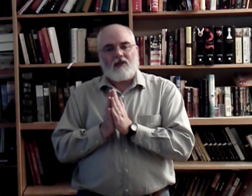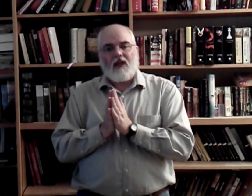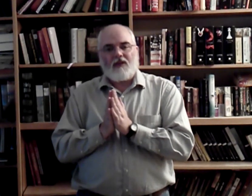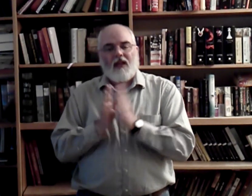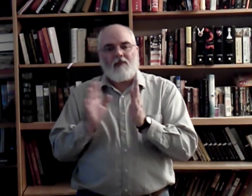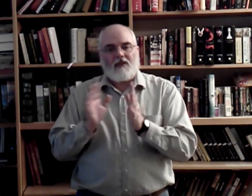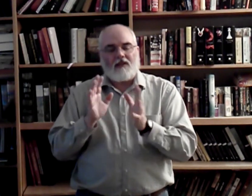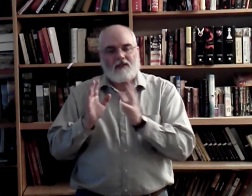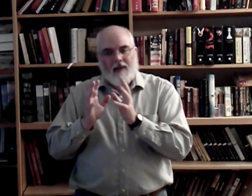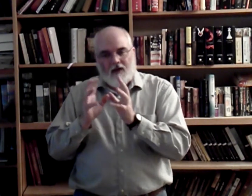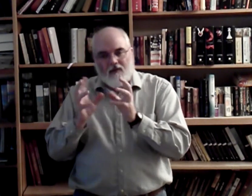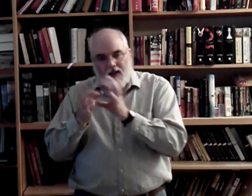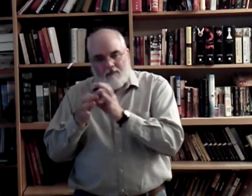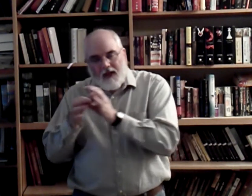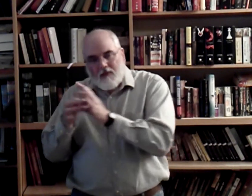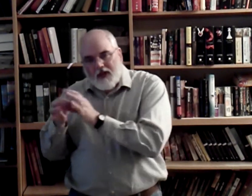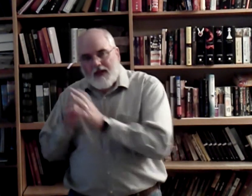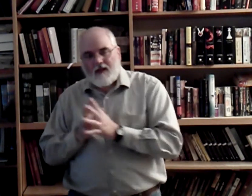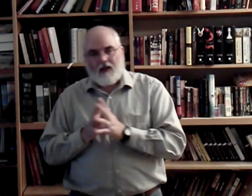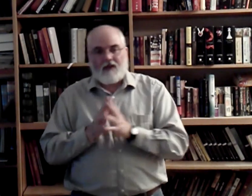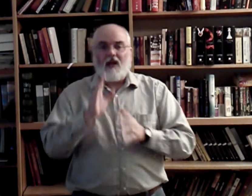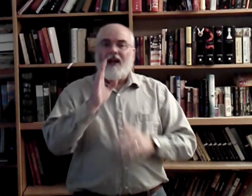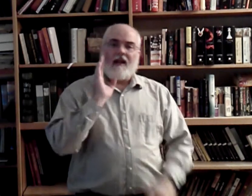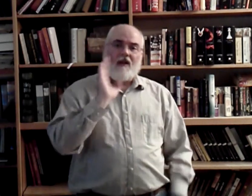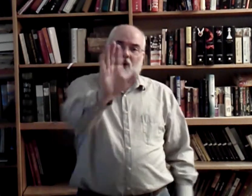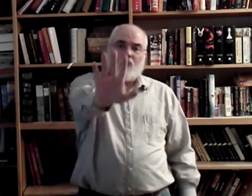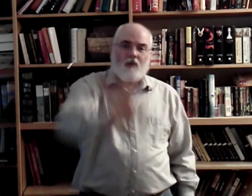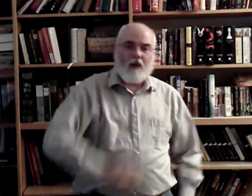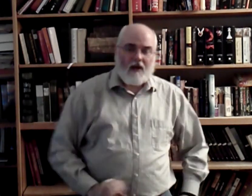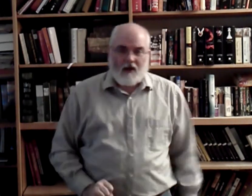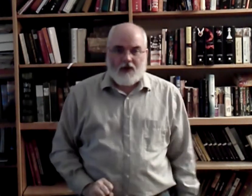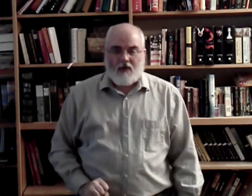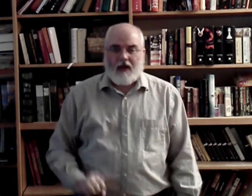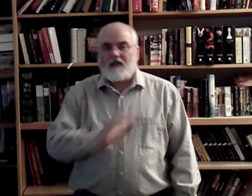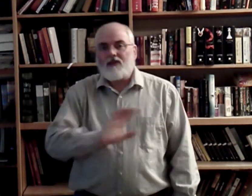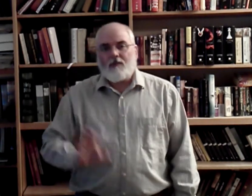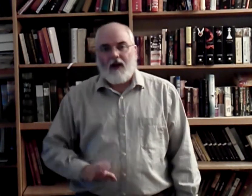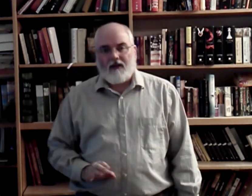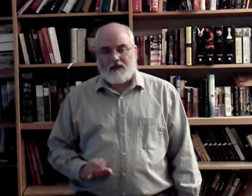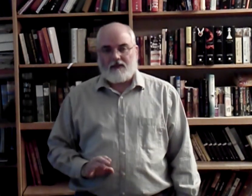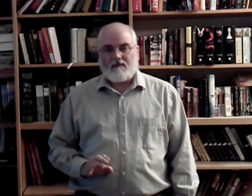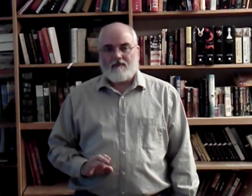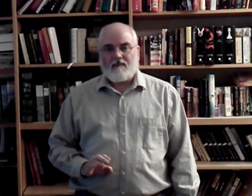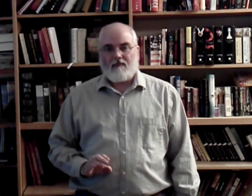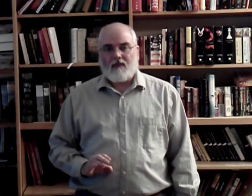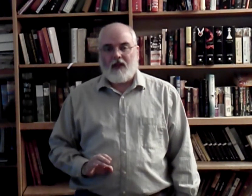So it's not just ABCs. It's a matter of being able to connect letters. And the only way you're going to do that is through practice, okay?